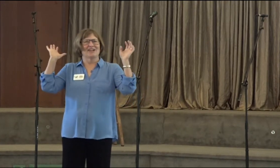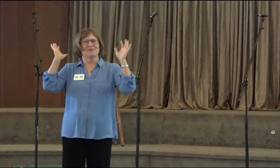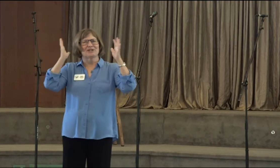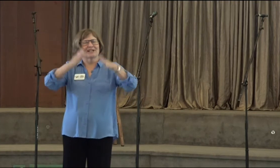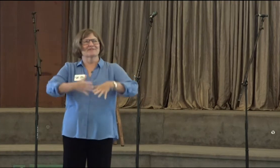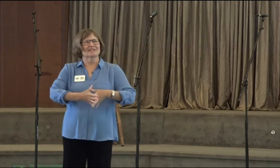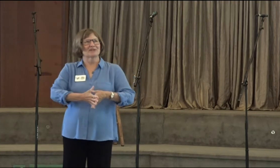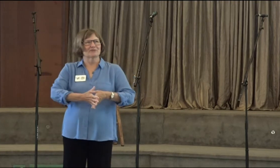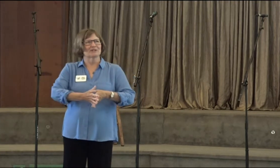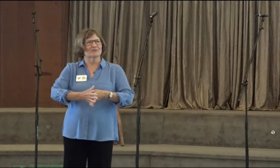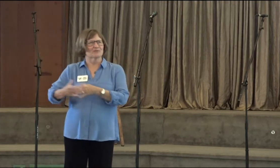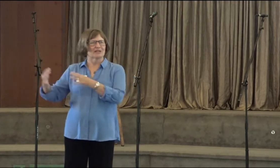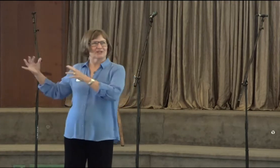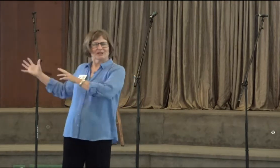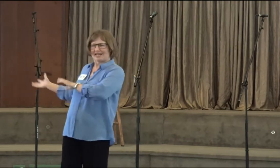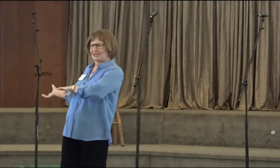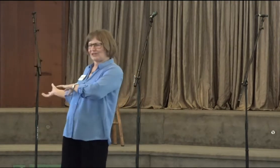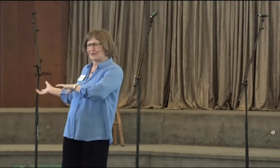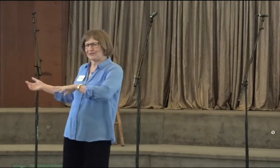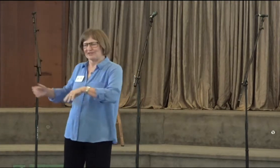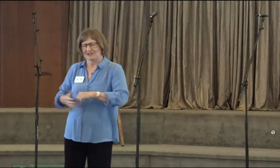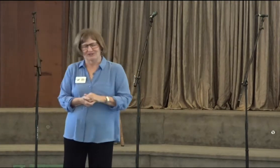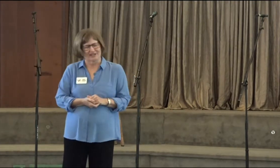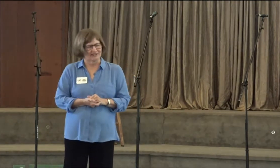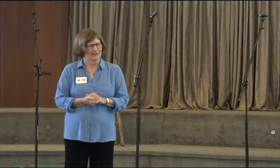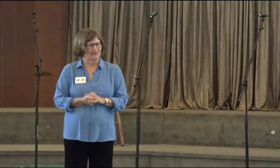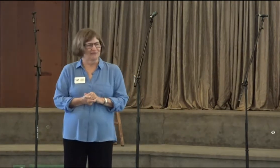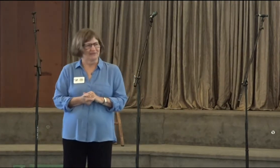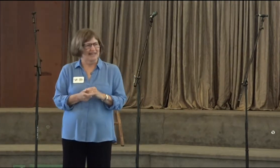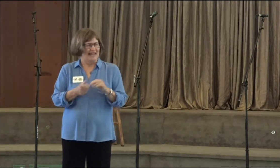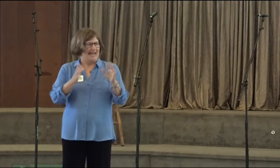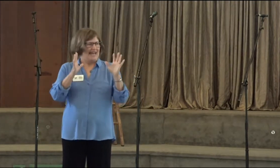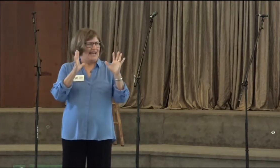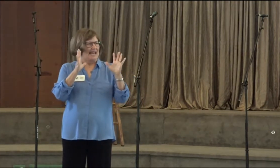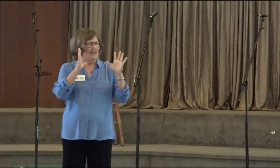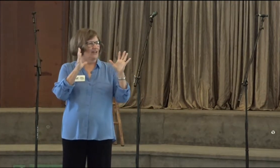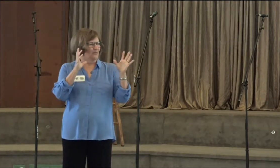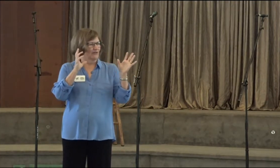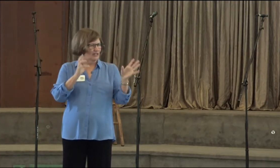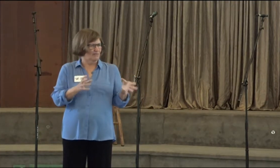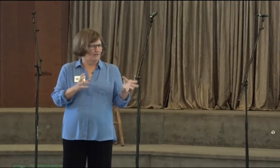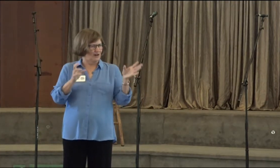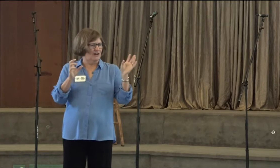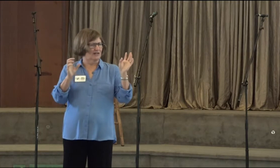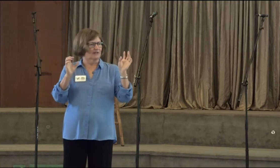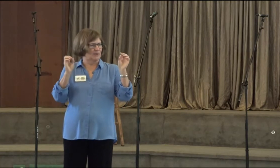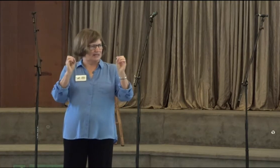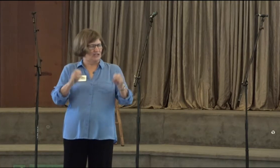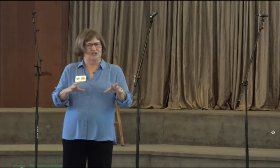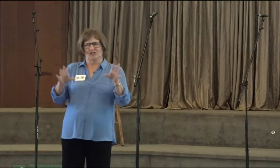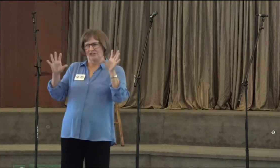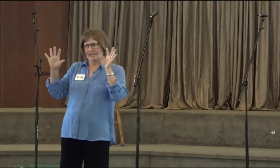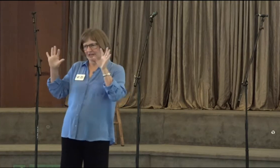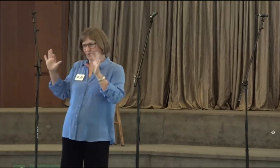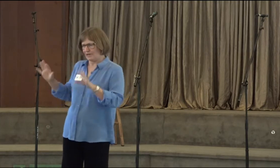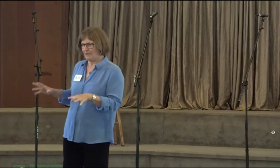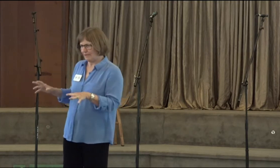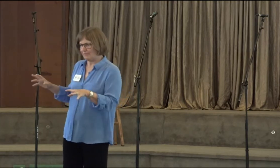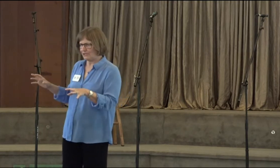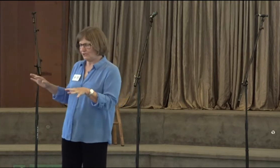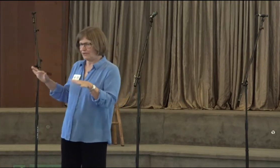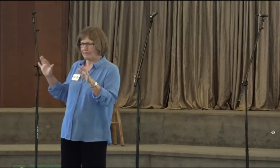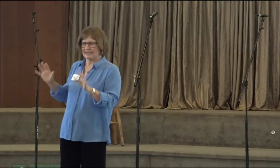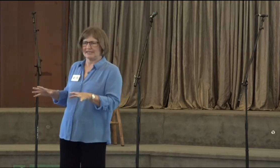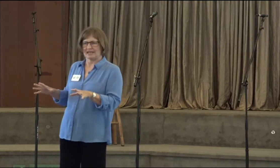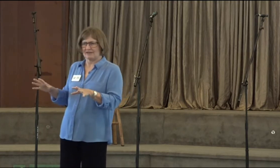And there were, there were, it was when Laura Cash Hogren was the director. And there were some of our practitioners and choir